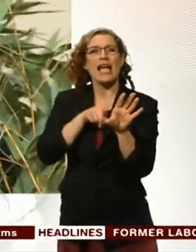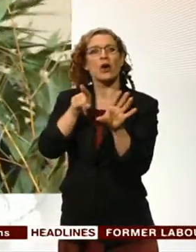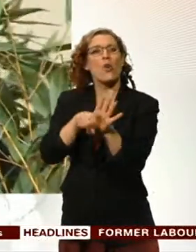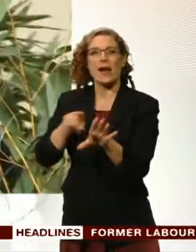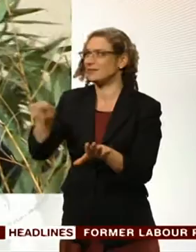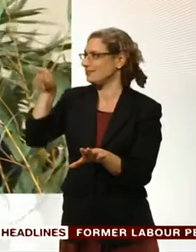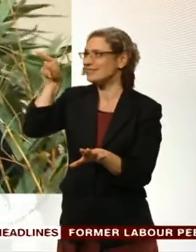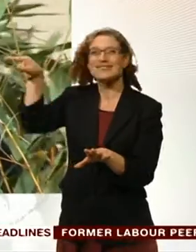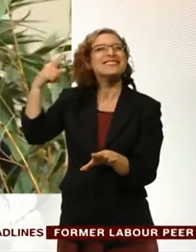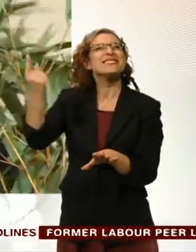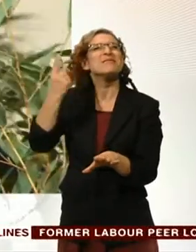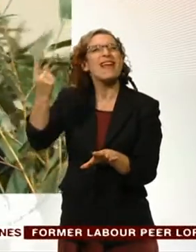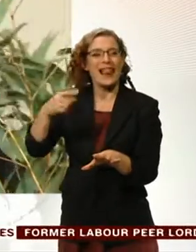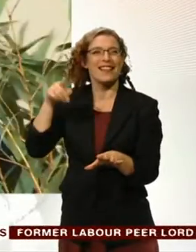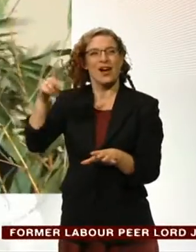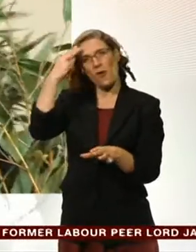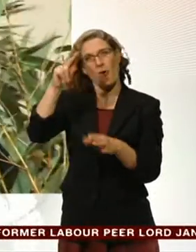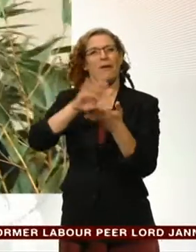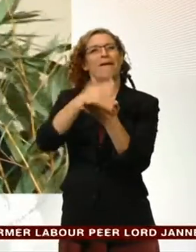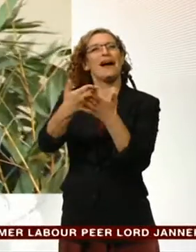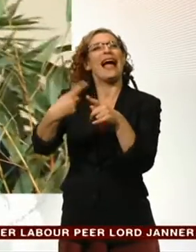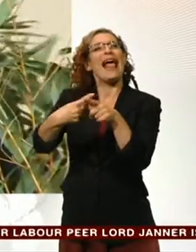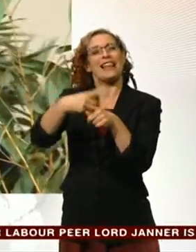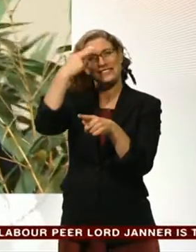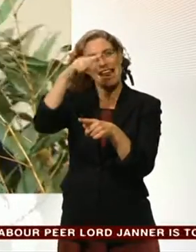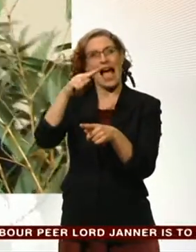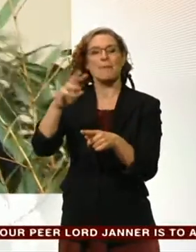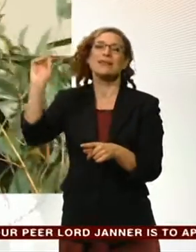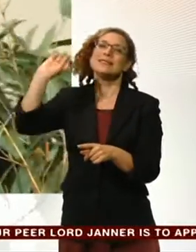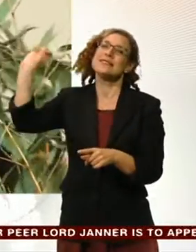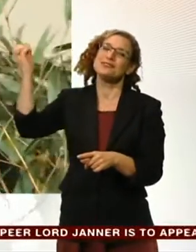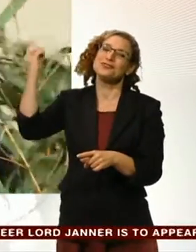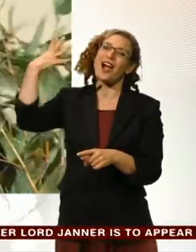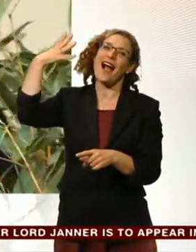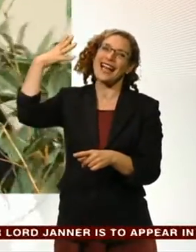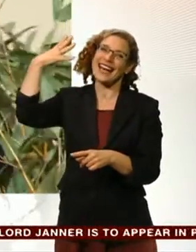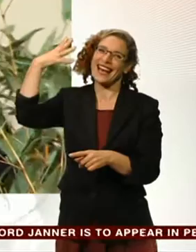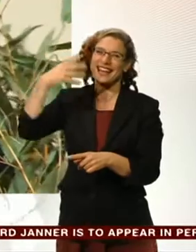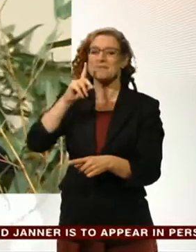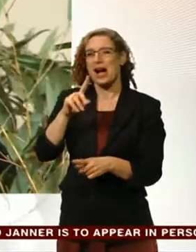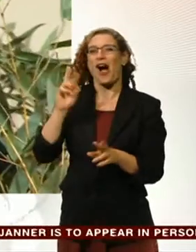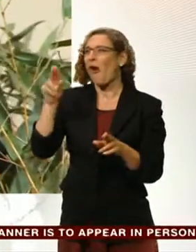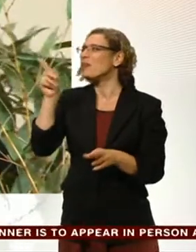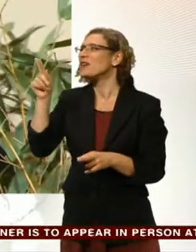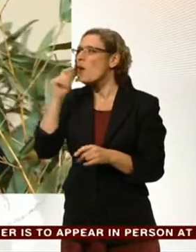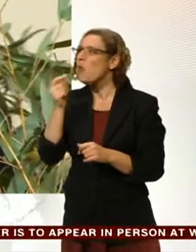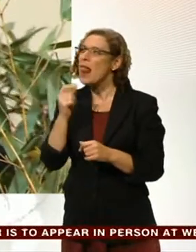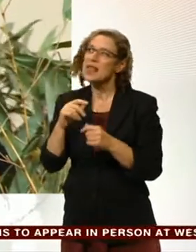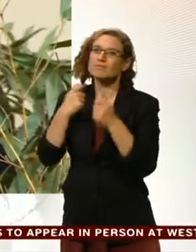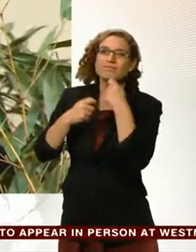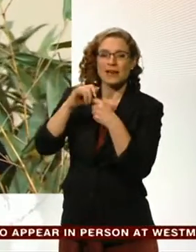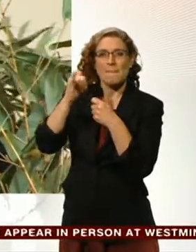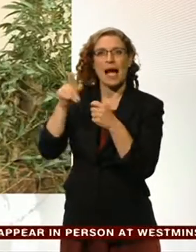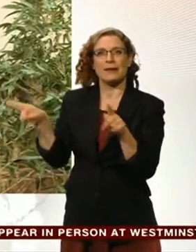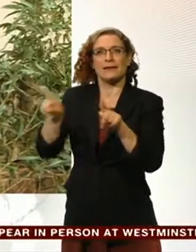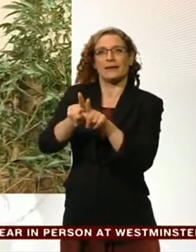English, is the elder of a panda pair which came to the UK in 2011. There are still hopes he'll breed a panda cub sometime soon